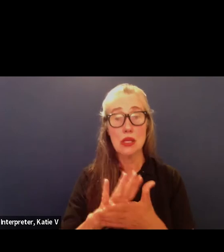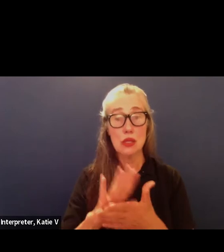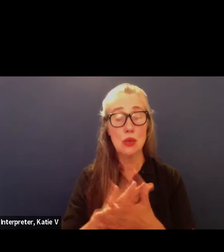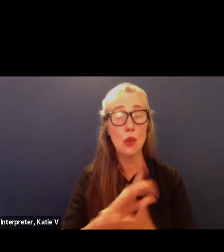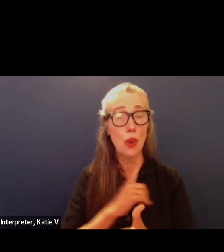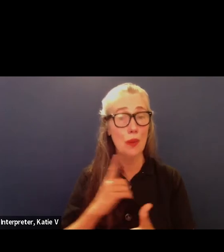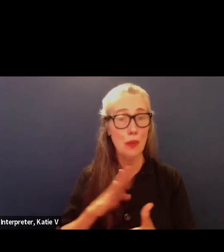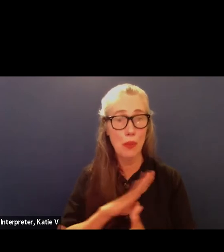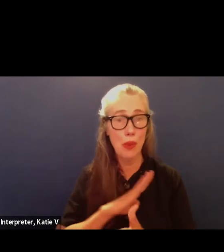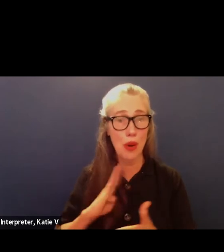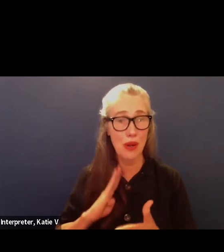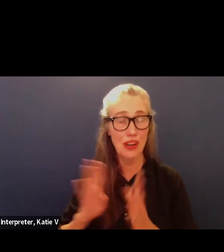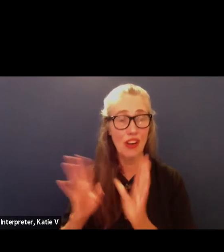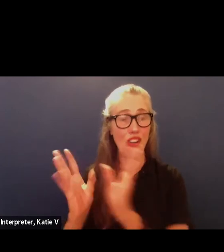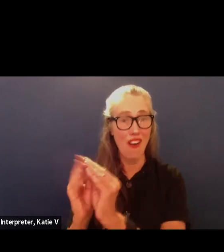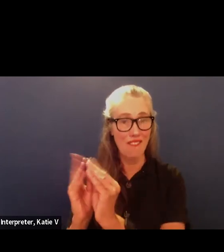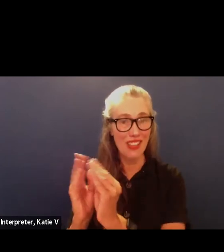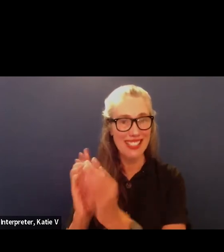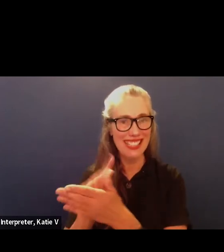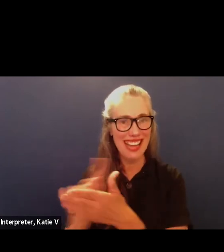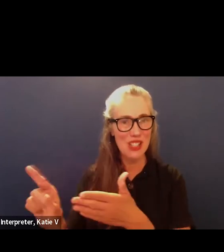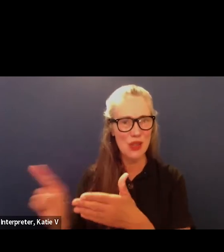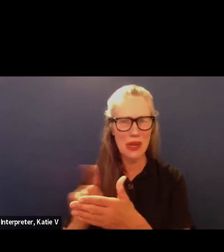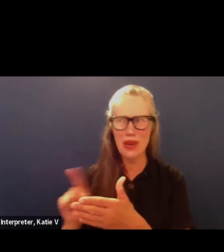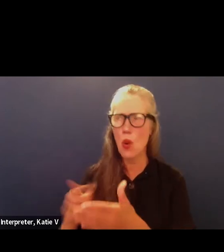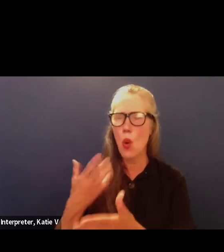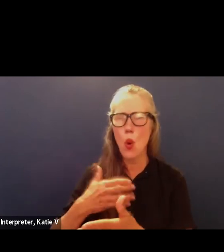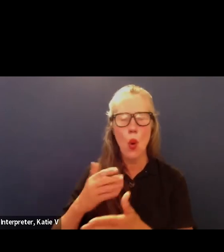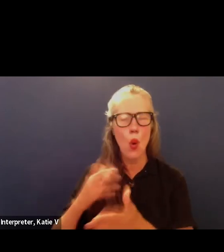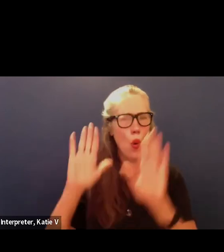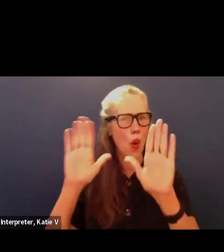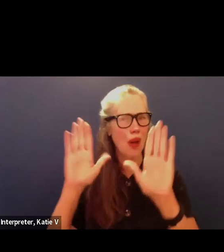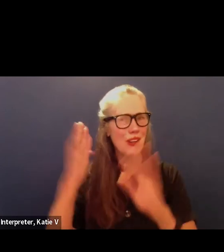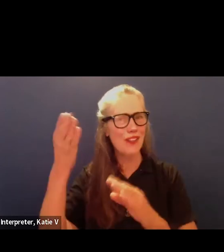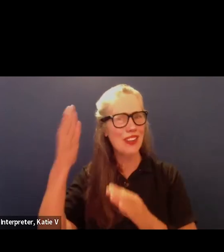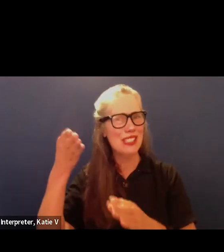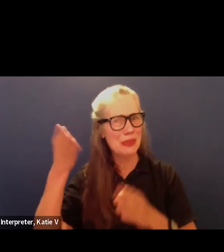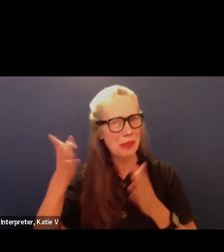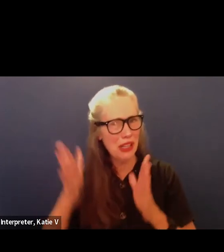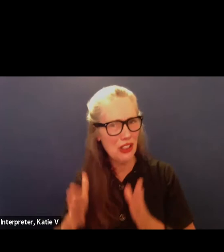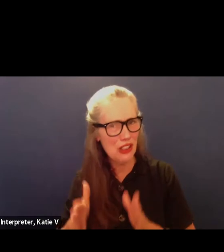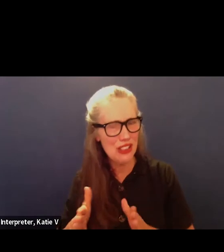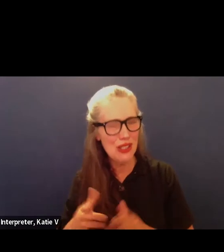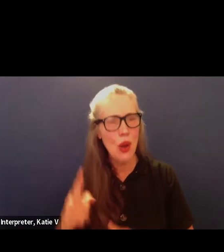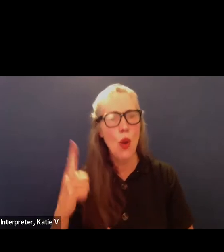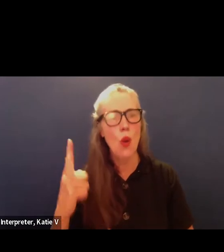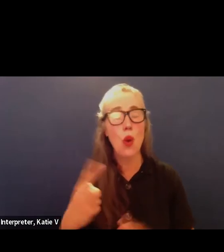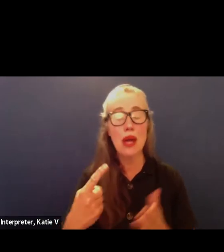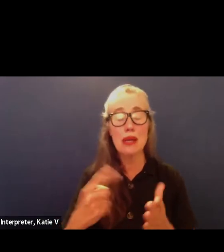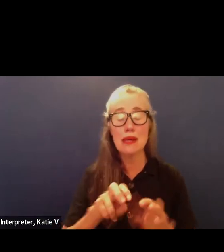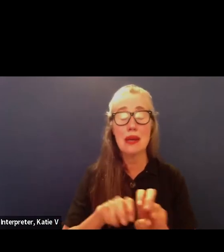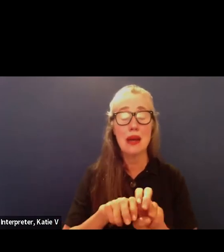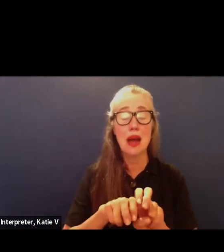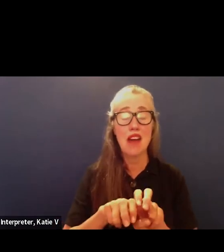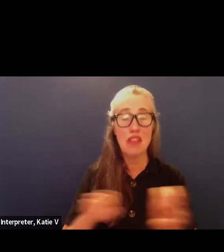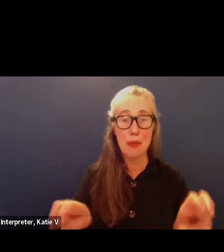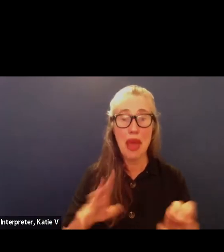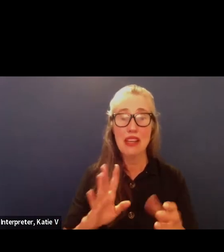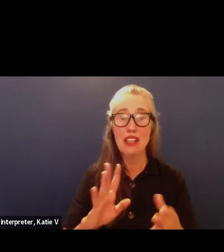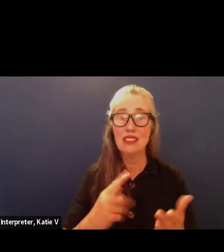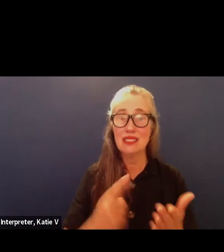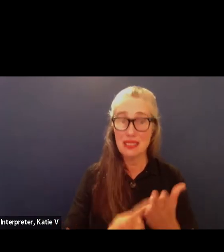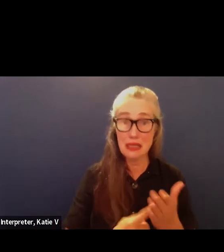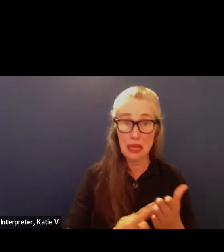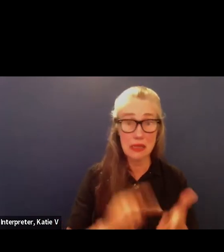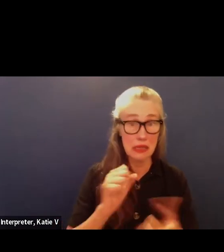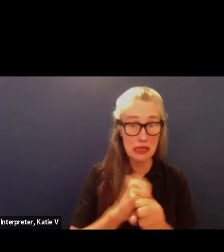which had wonderful speakers one of the panel discussions was about school board about safety